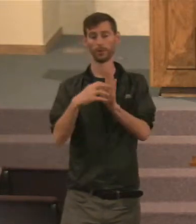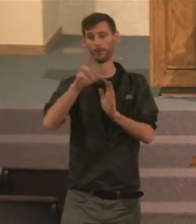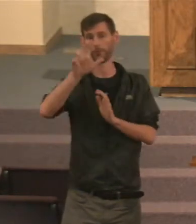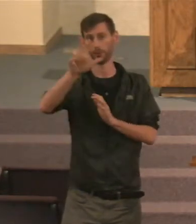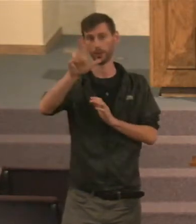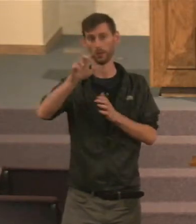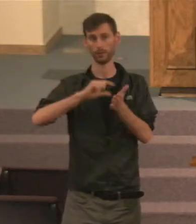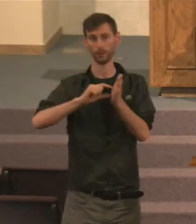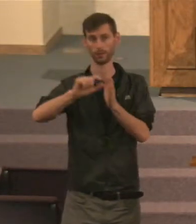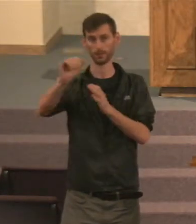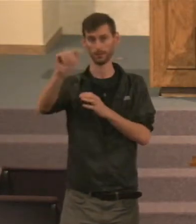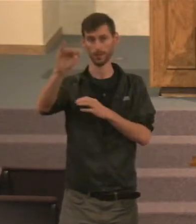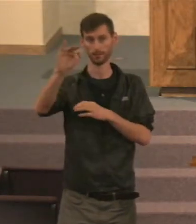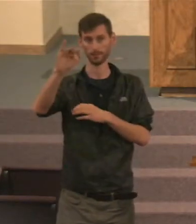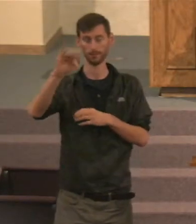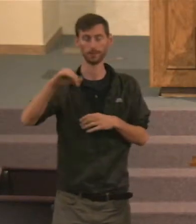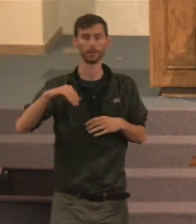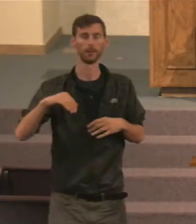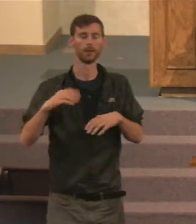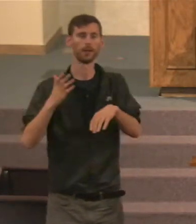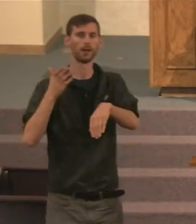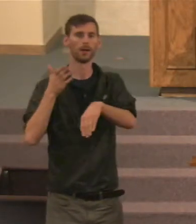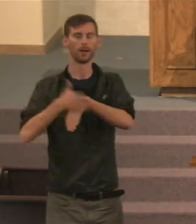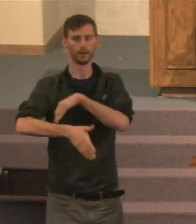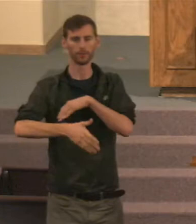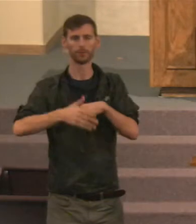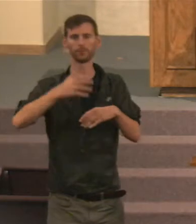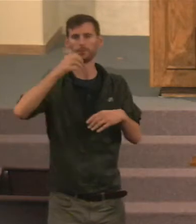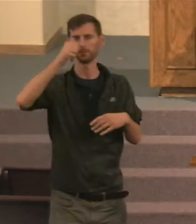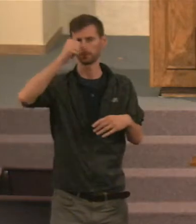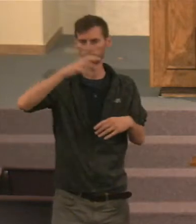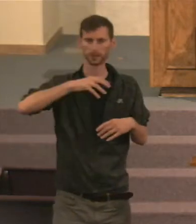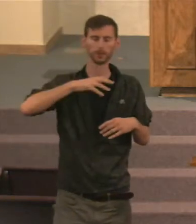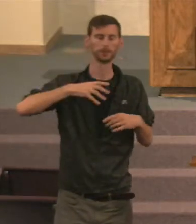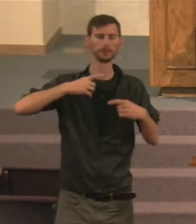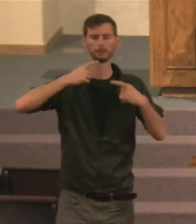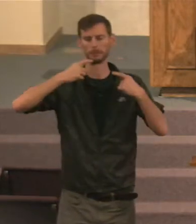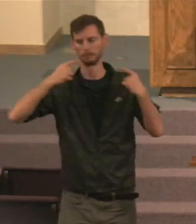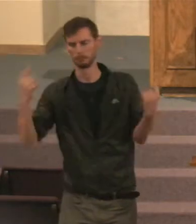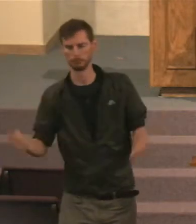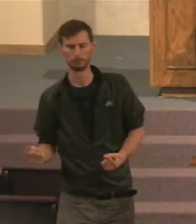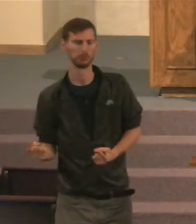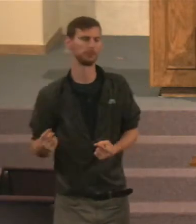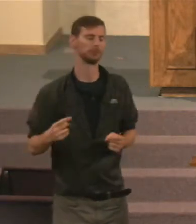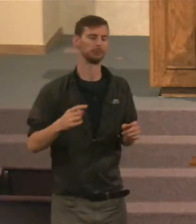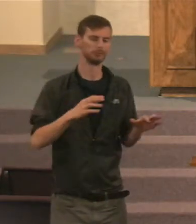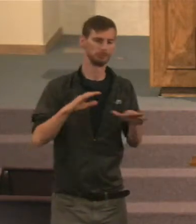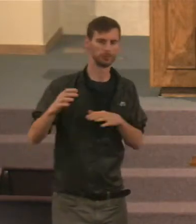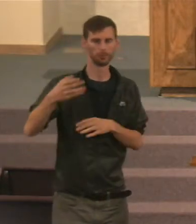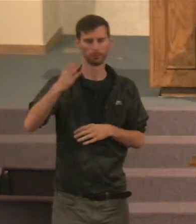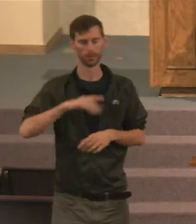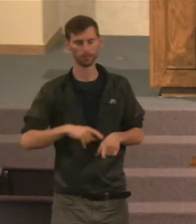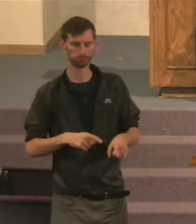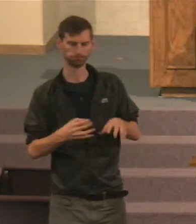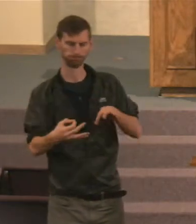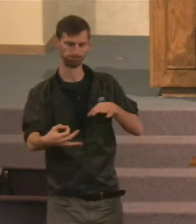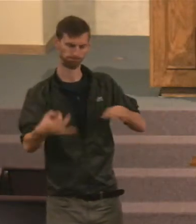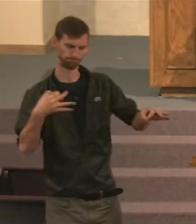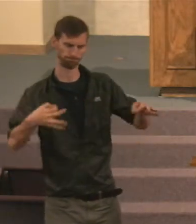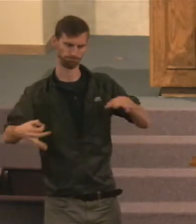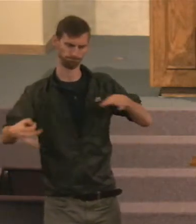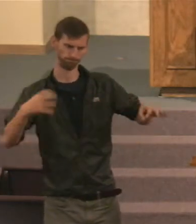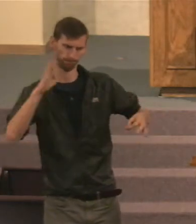After man has sinned, And God has gone through, You know, And he's told what's going to happen, Now as a result of their sin,